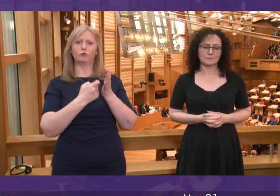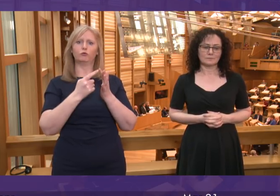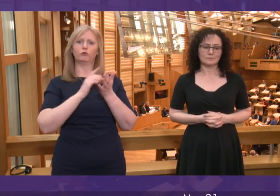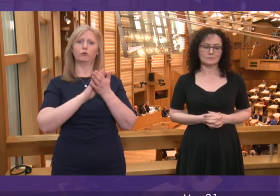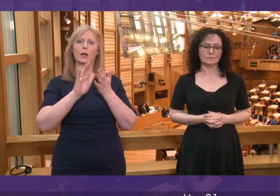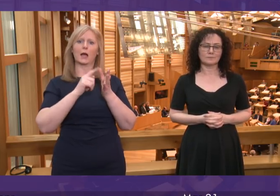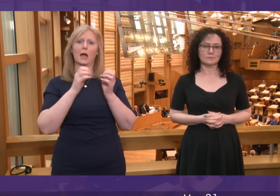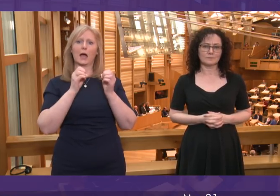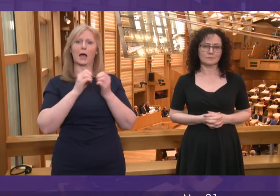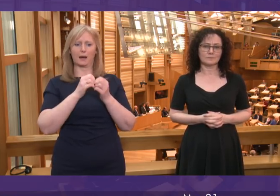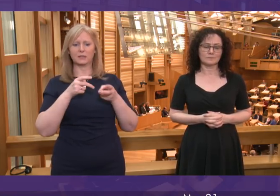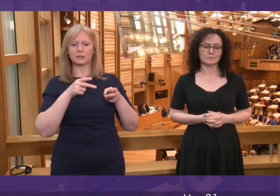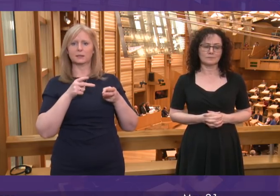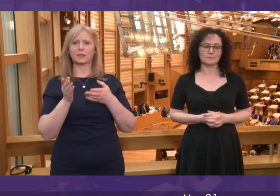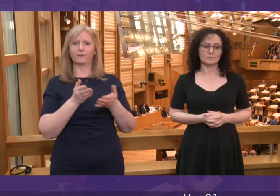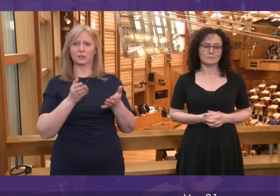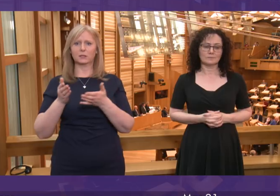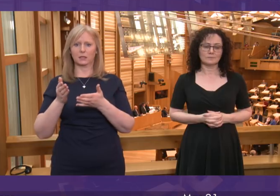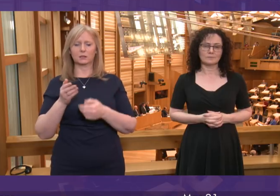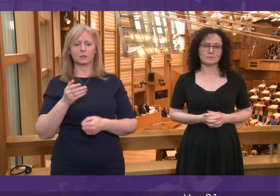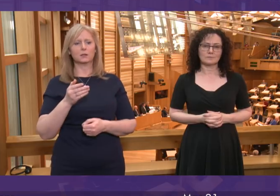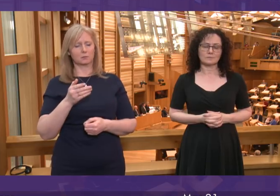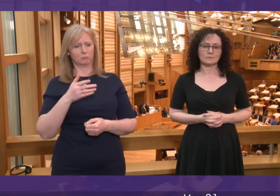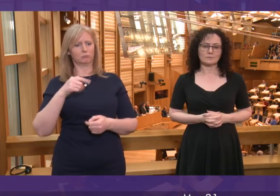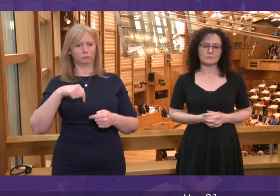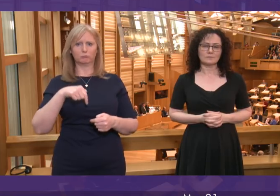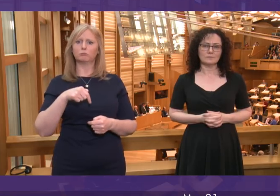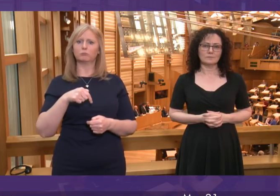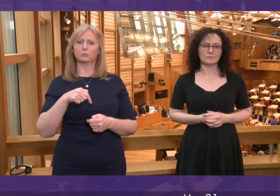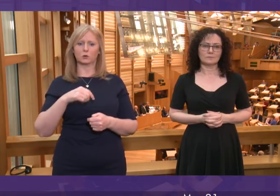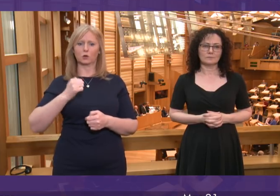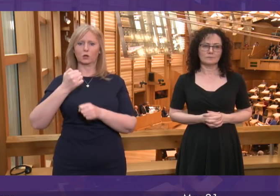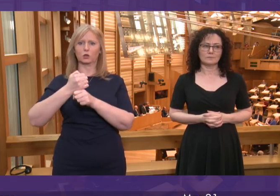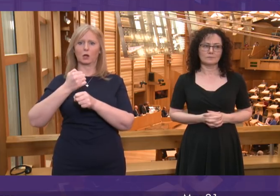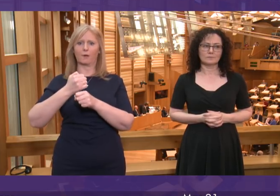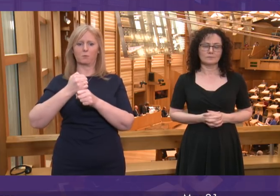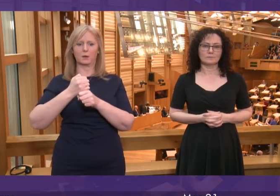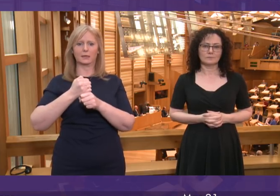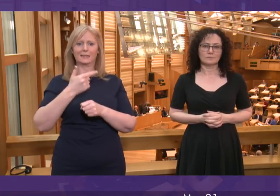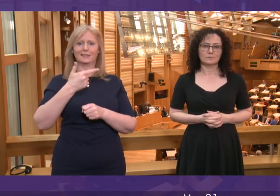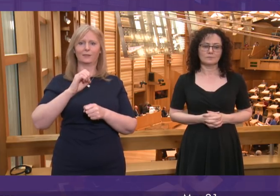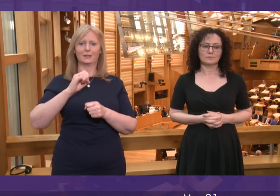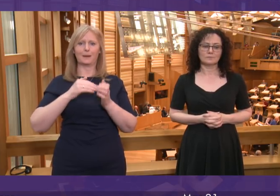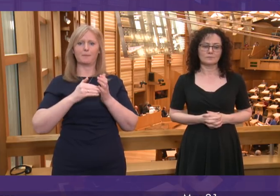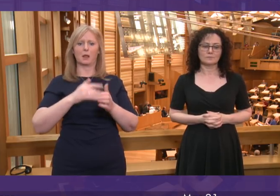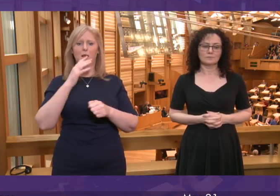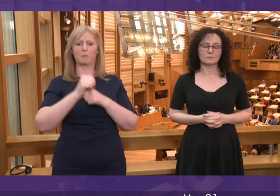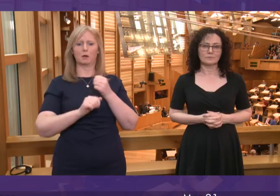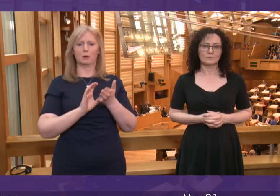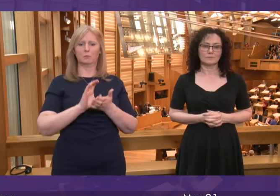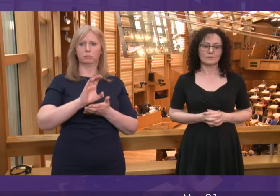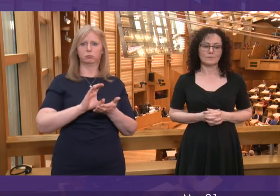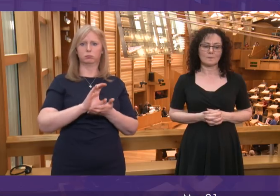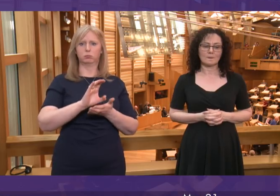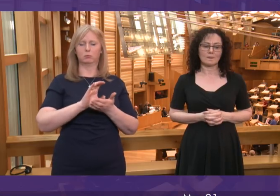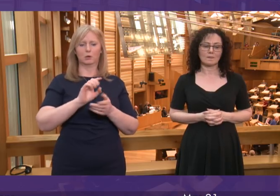range of rehabilitation services. We are providing as the Scottish Government £70 million in this financial year to